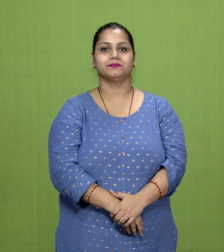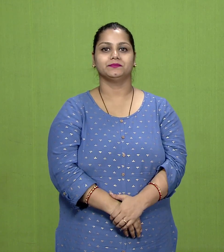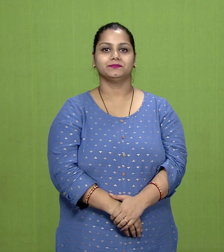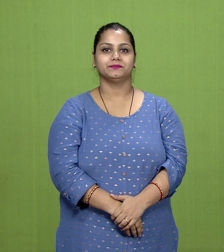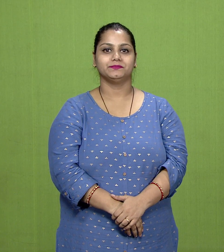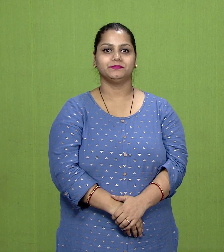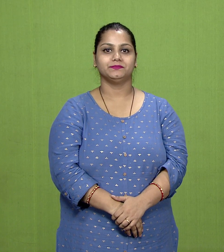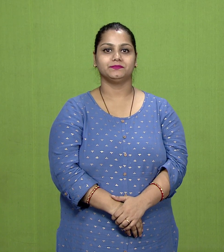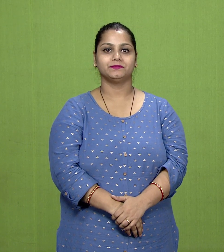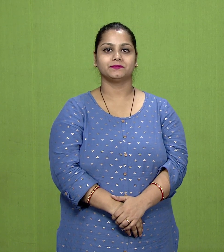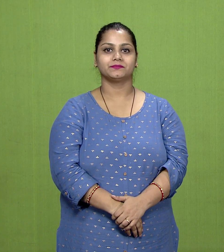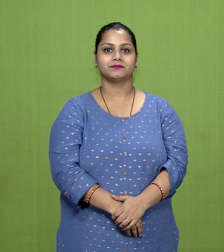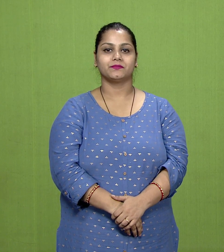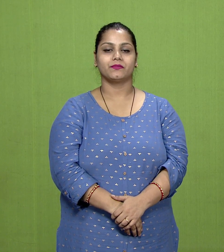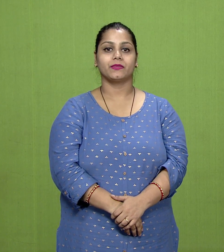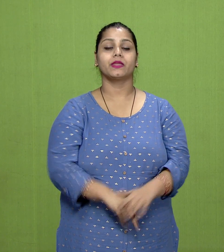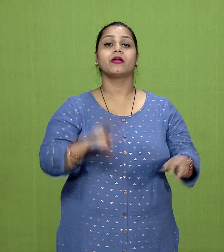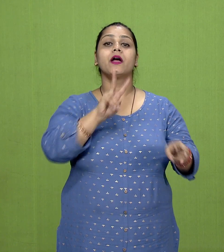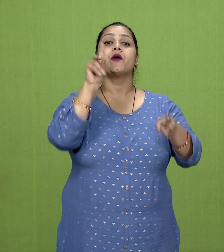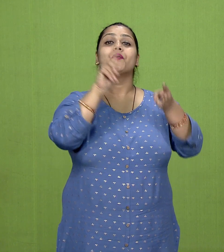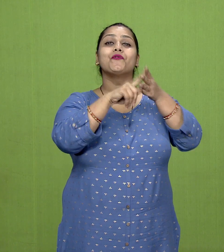the Vedic age is accordingly